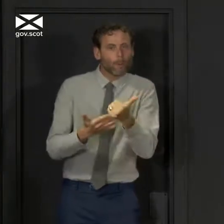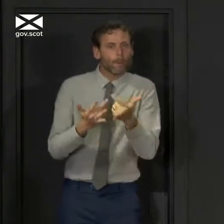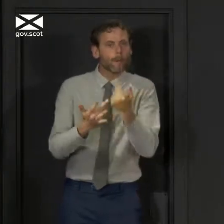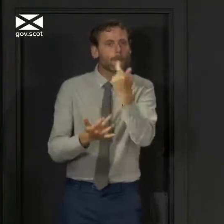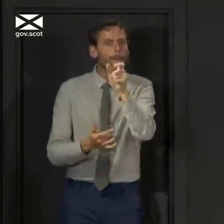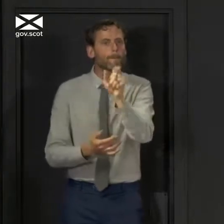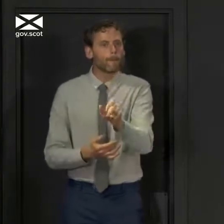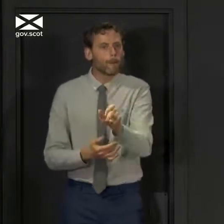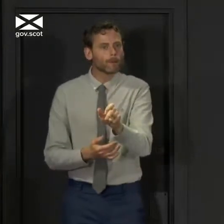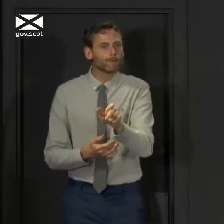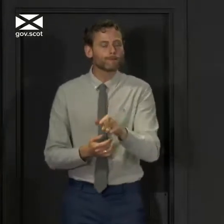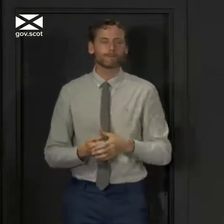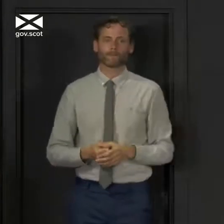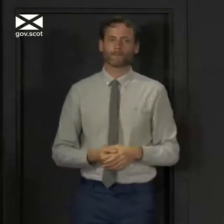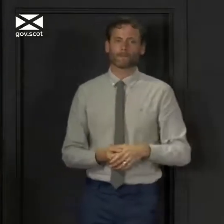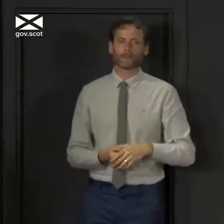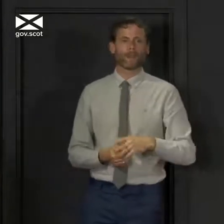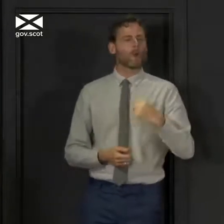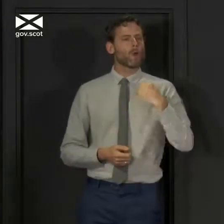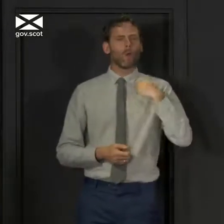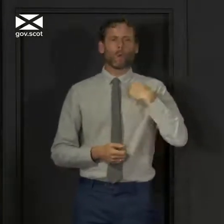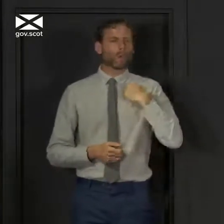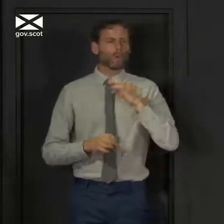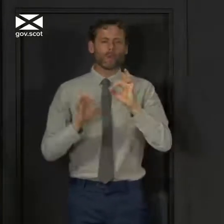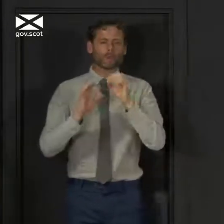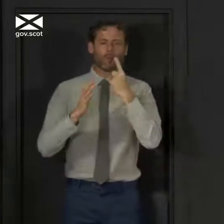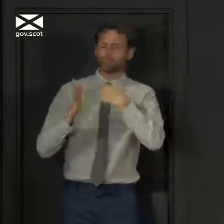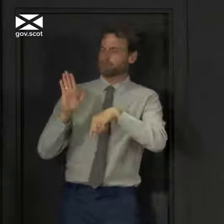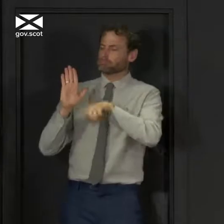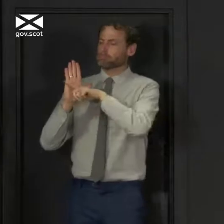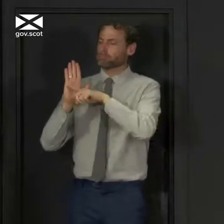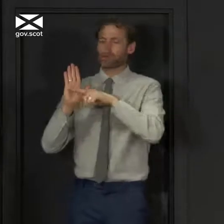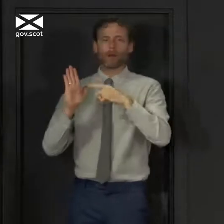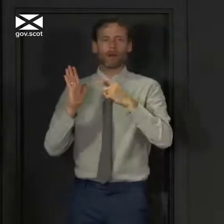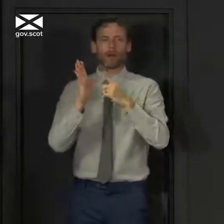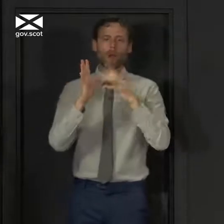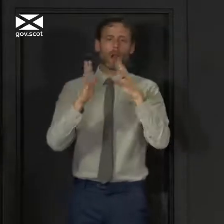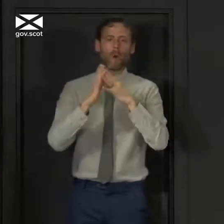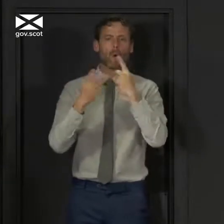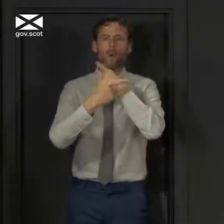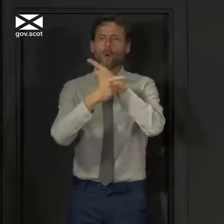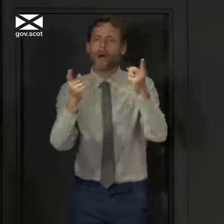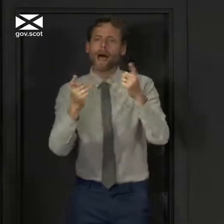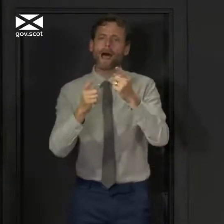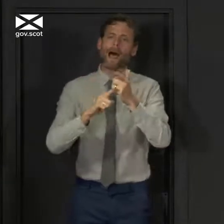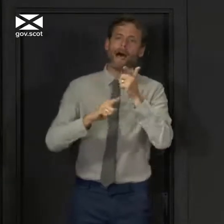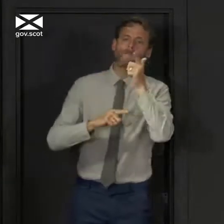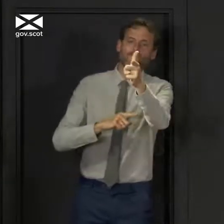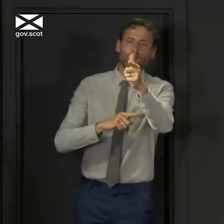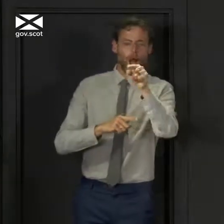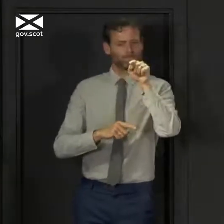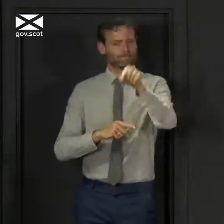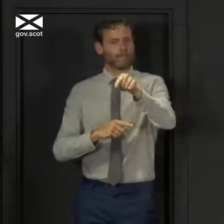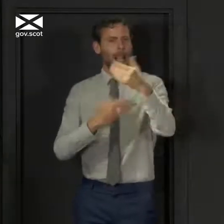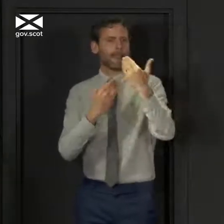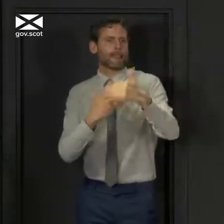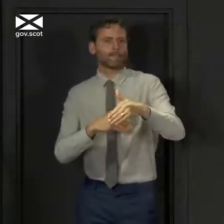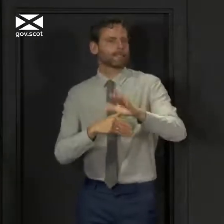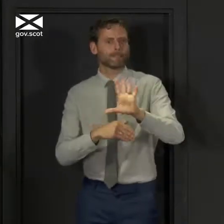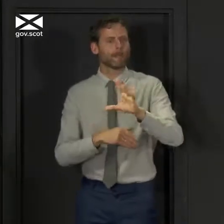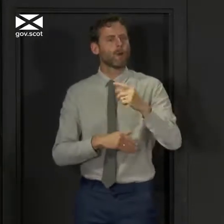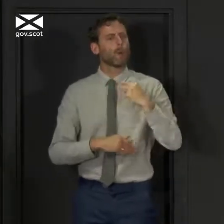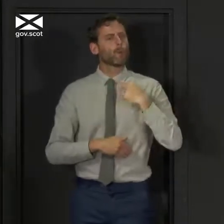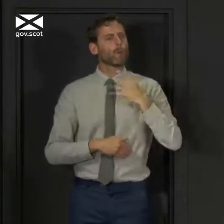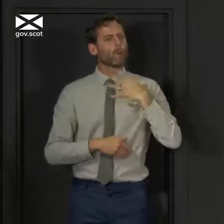terms. We are not putting a legal limit on how far you can travel to meet another household, but please use your good judgment.